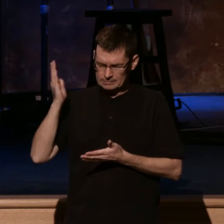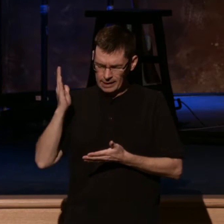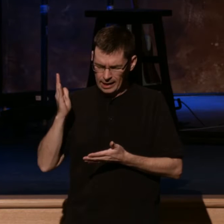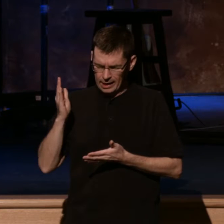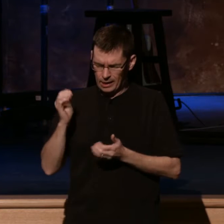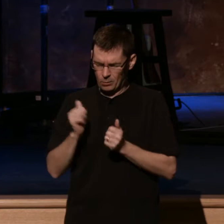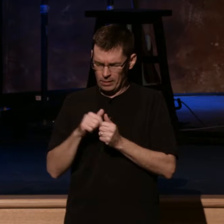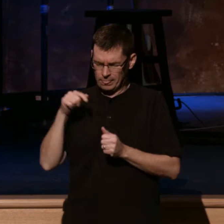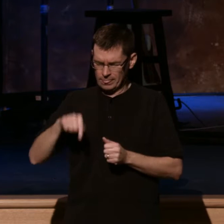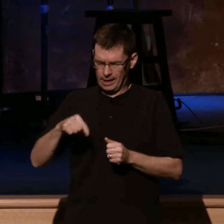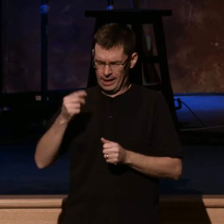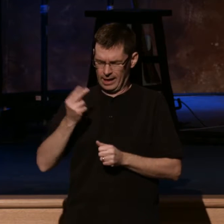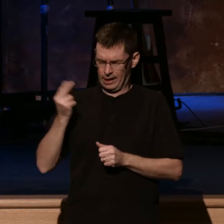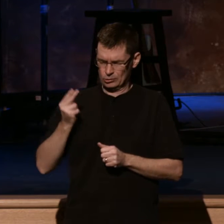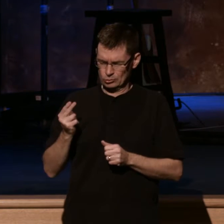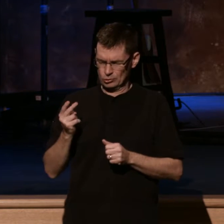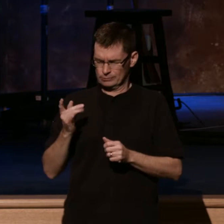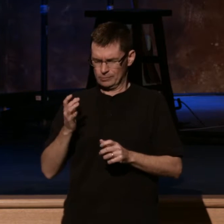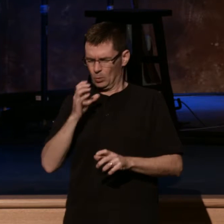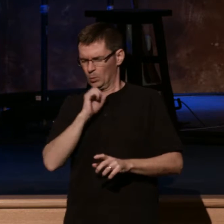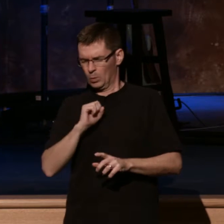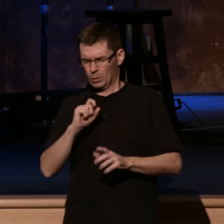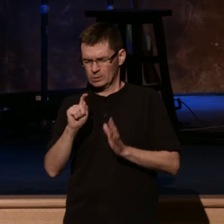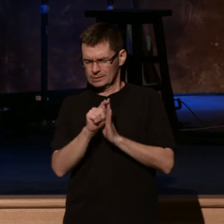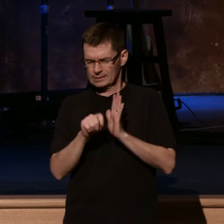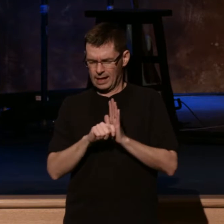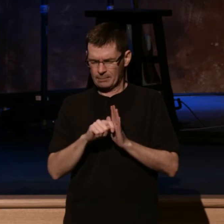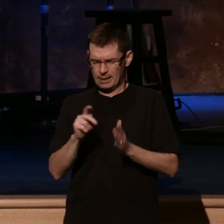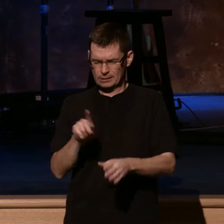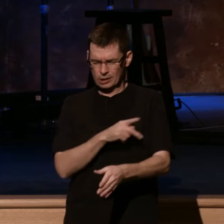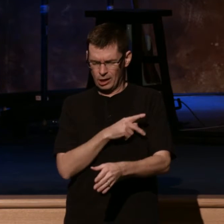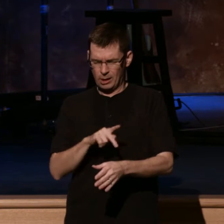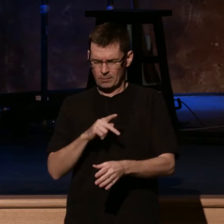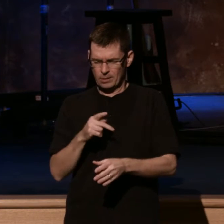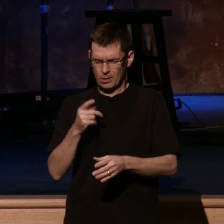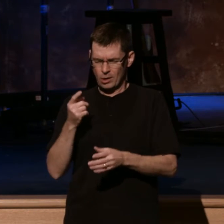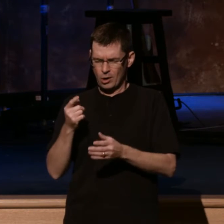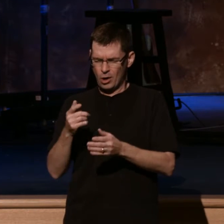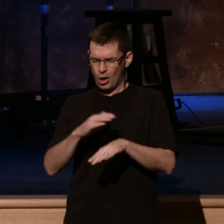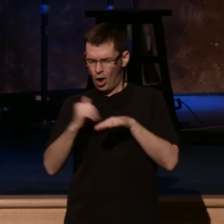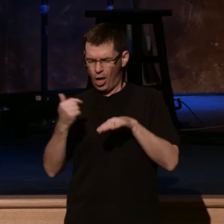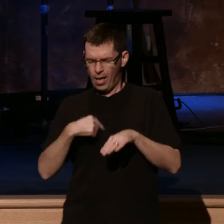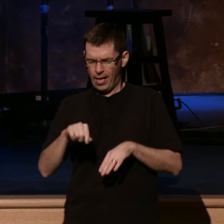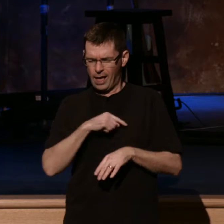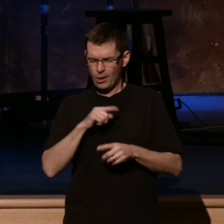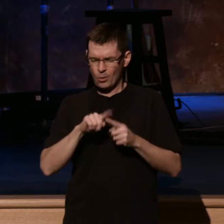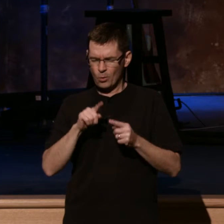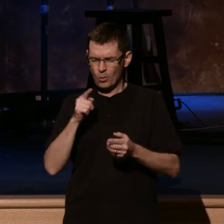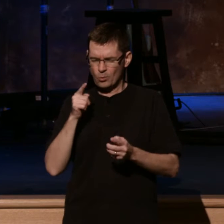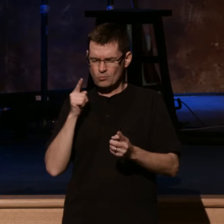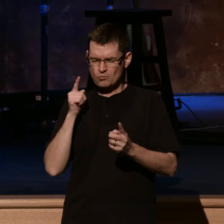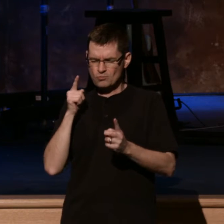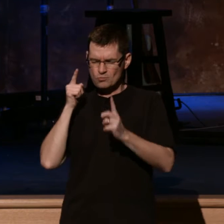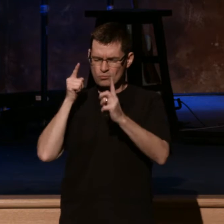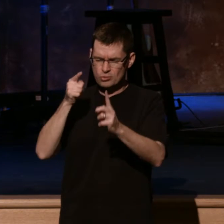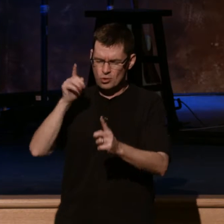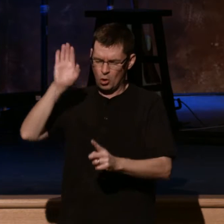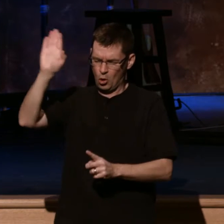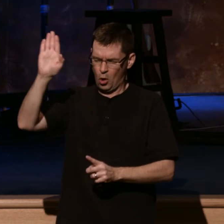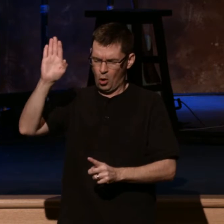that calls us to your ideal for our lives, and that we individually, and in every